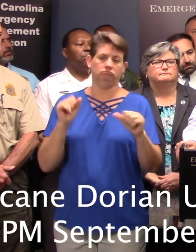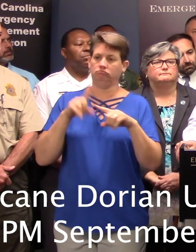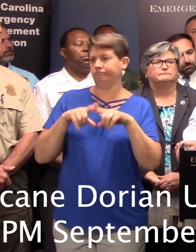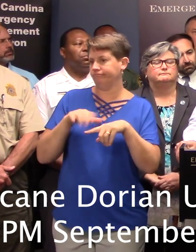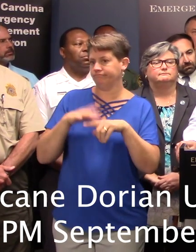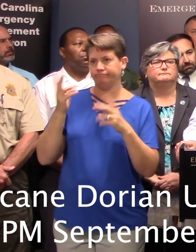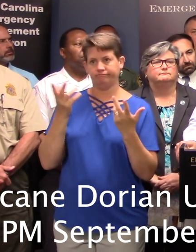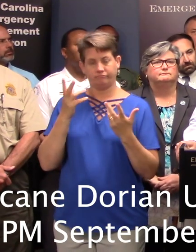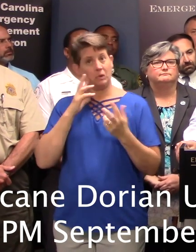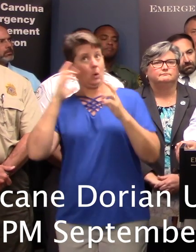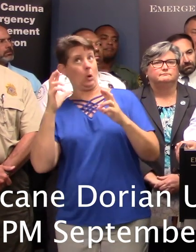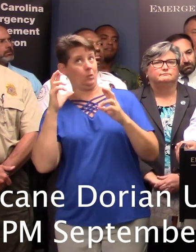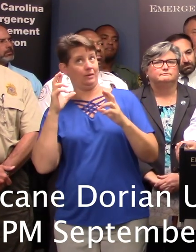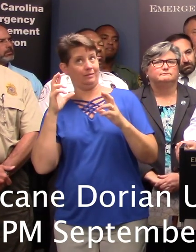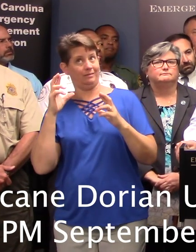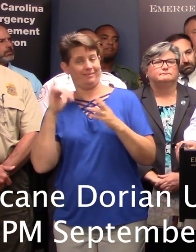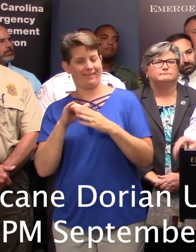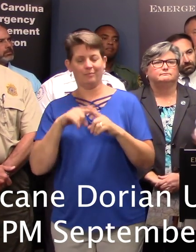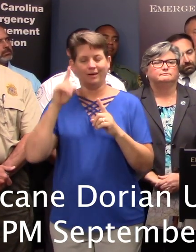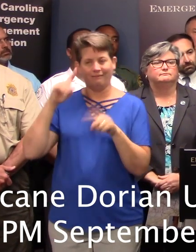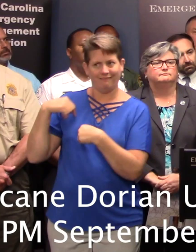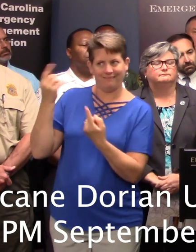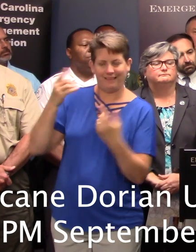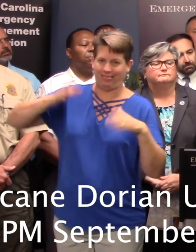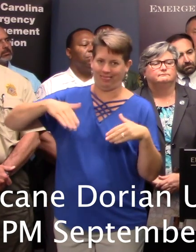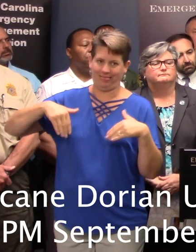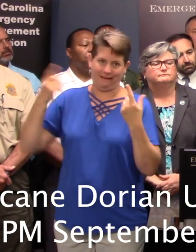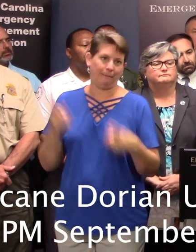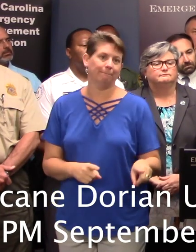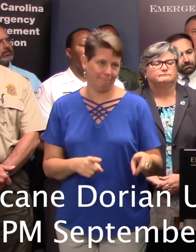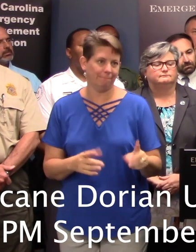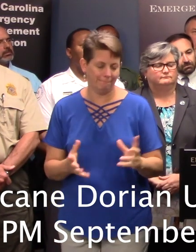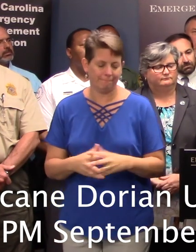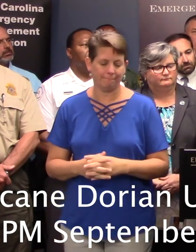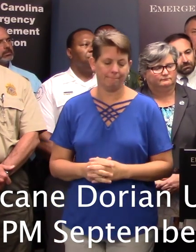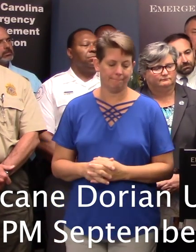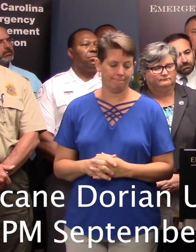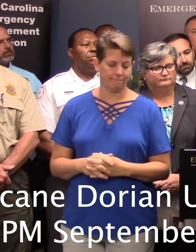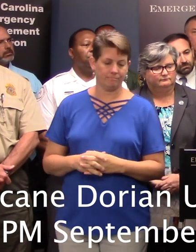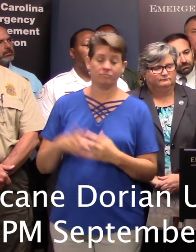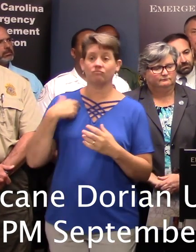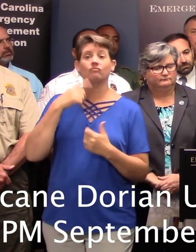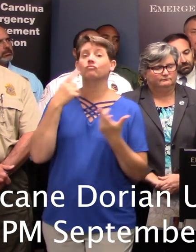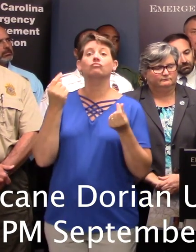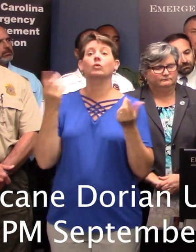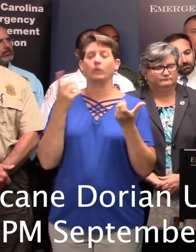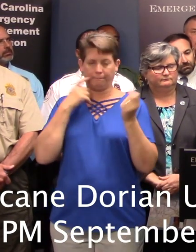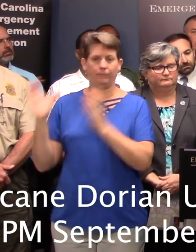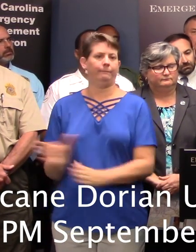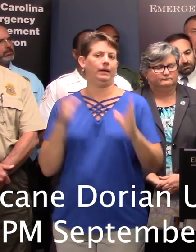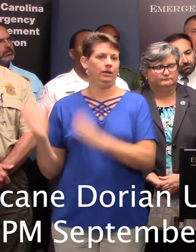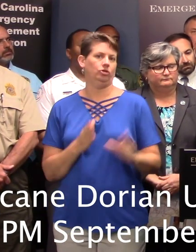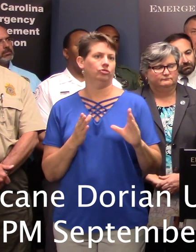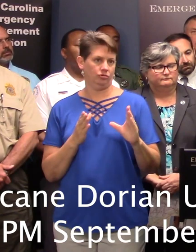sea, which we're hoping it'll do, but we've been hoping that the whole time, and it hadn't happened yet. So we have to be prepared. Again,